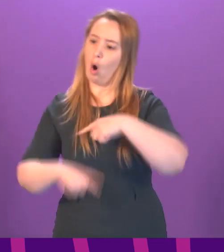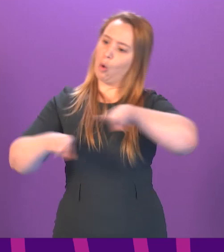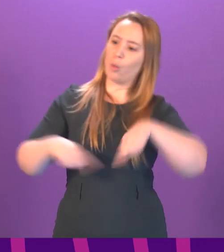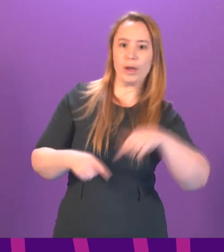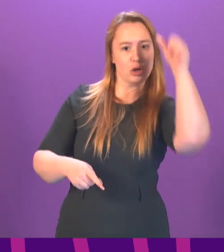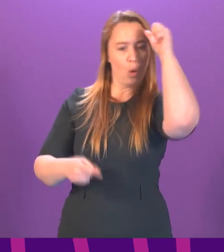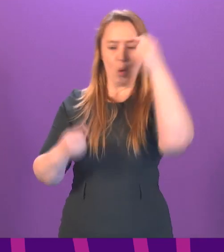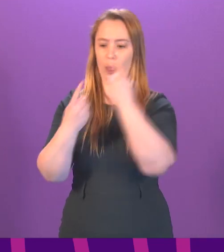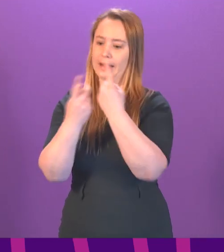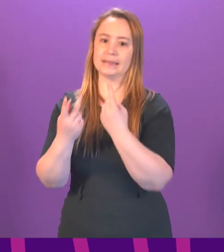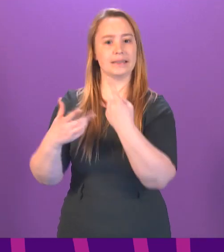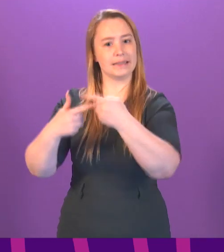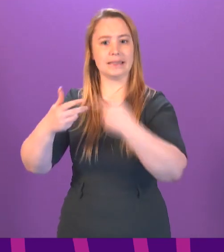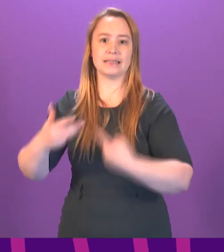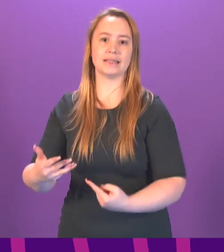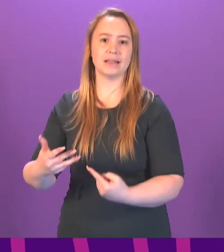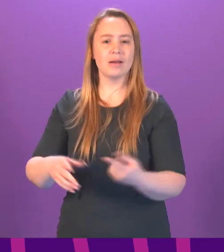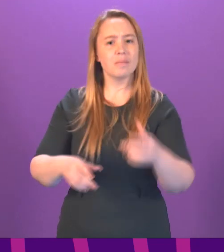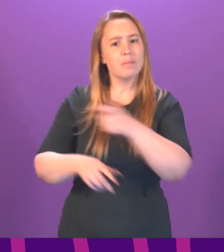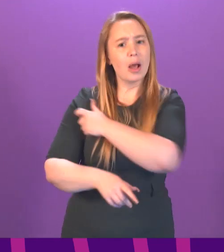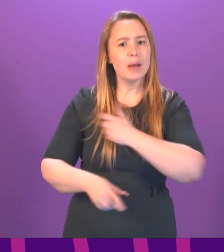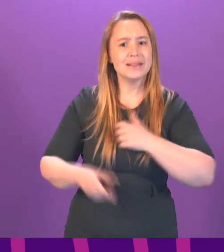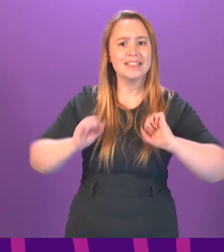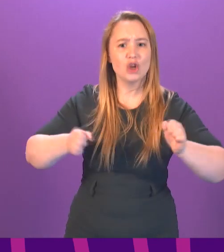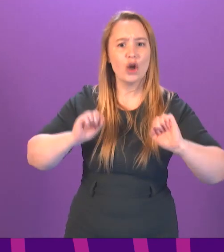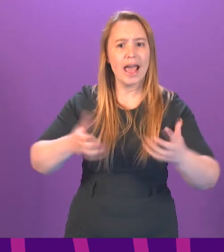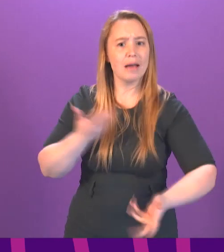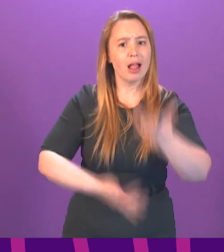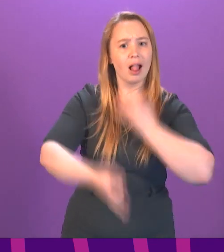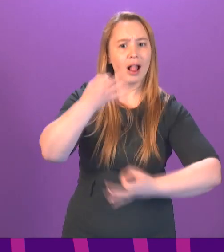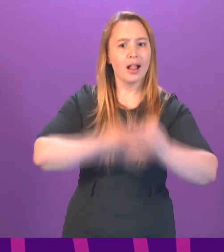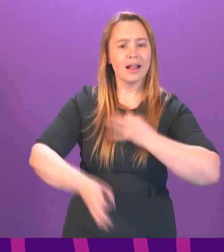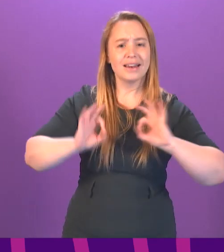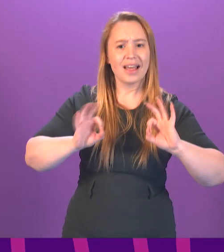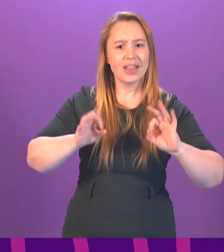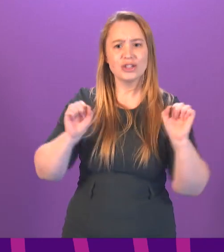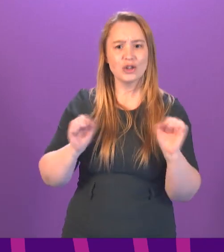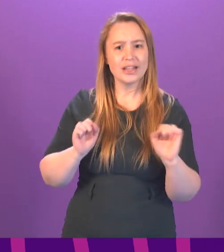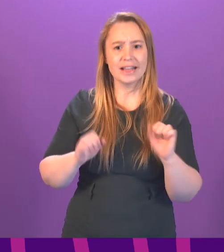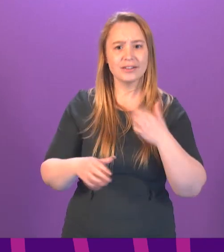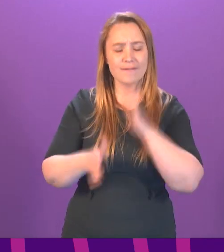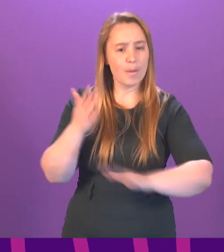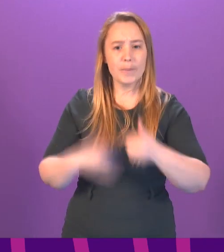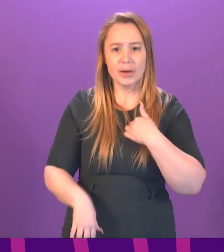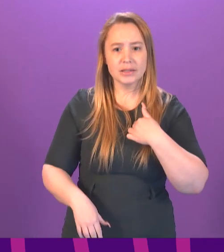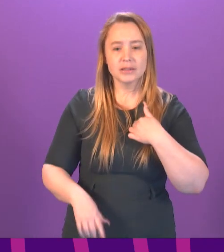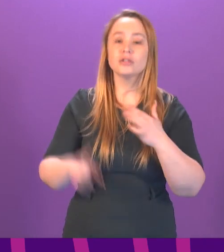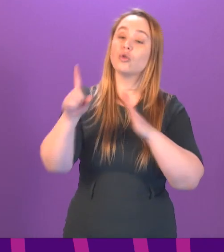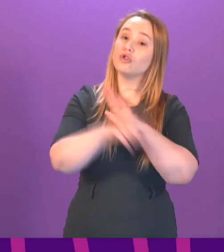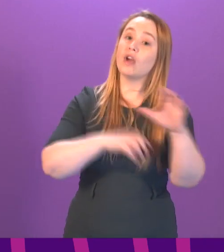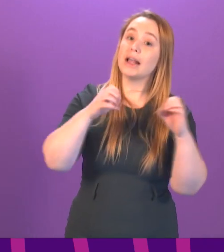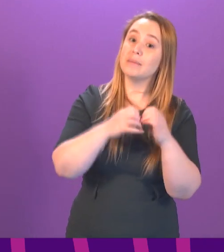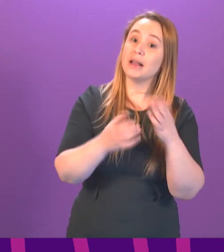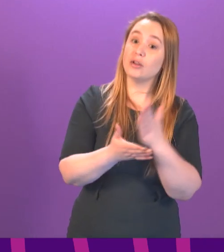things. Before the committee has even heard a single word in oral session from me. So I think Jackie Bailey